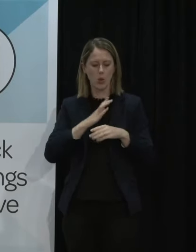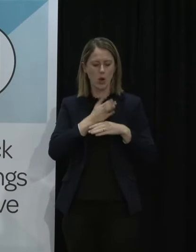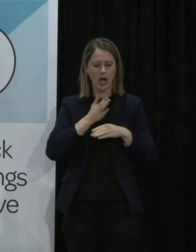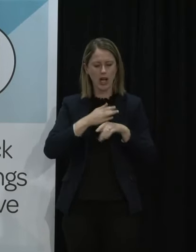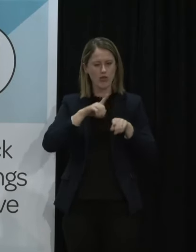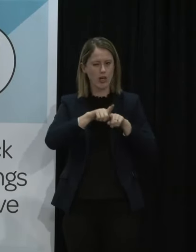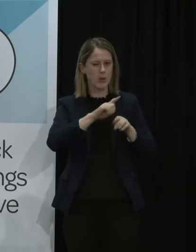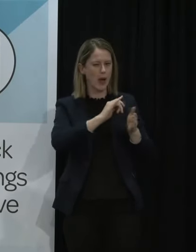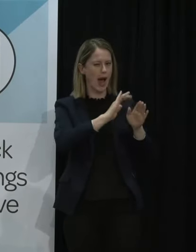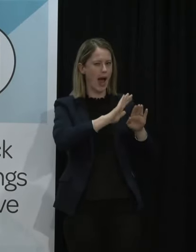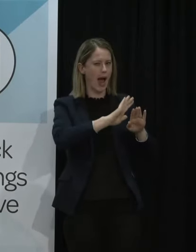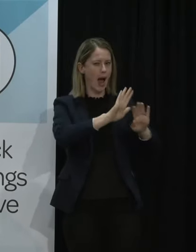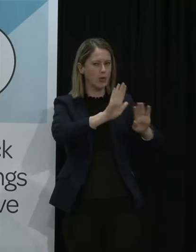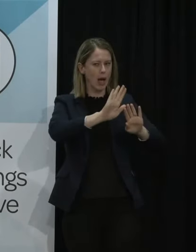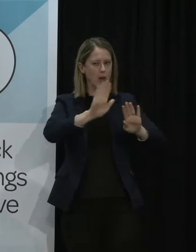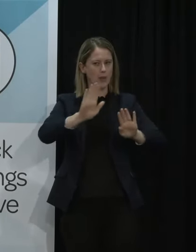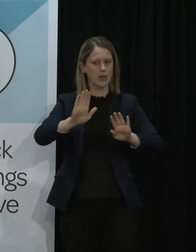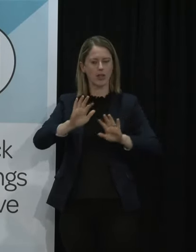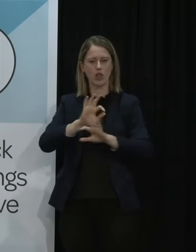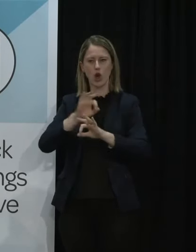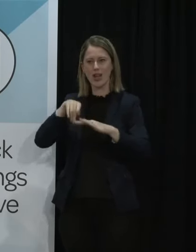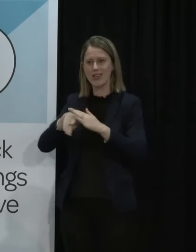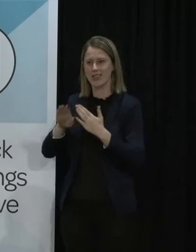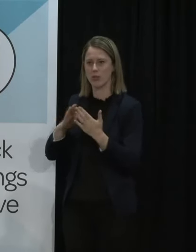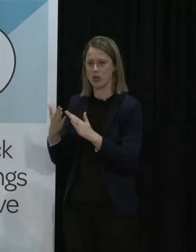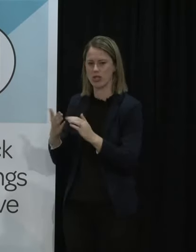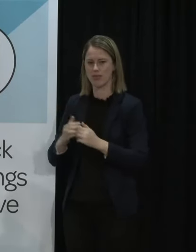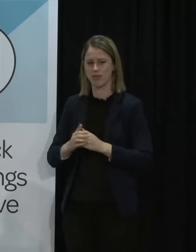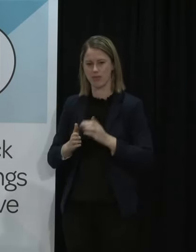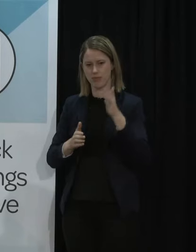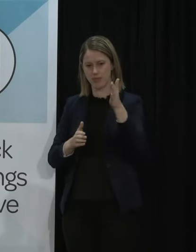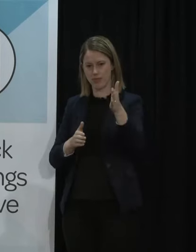hard to try and manage that at our border rather than in our community